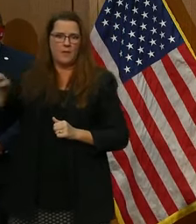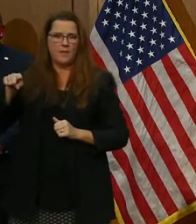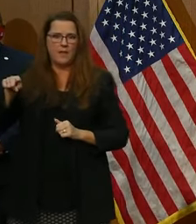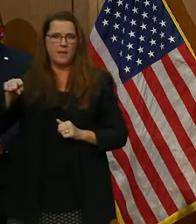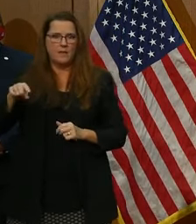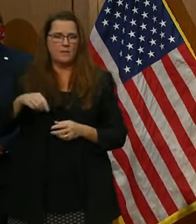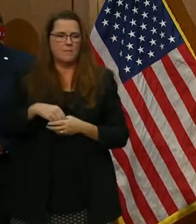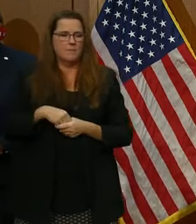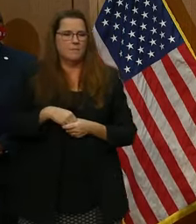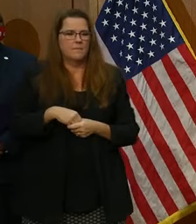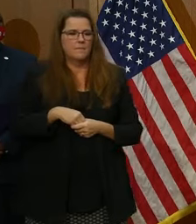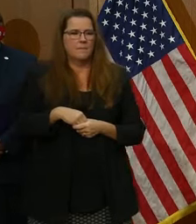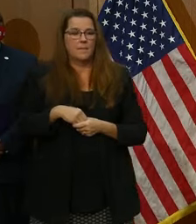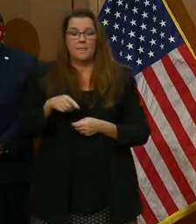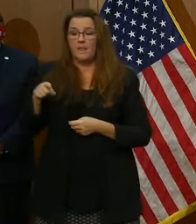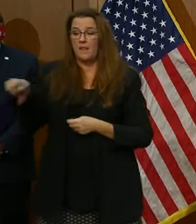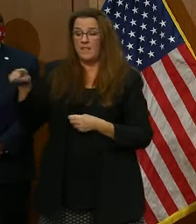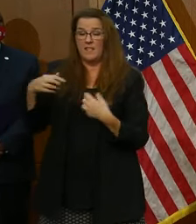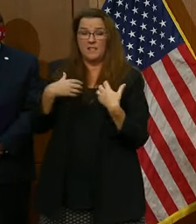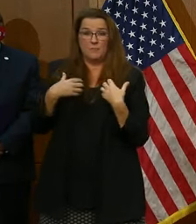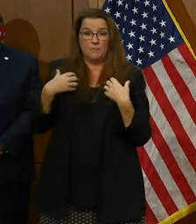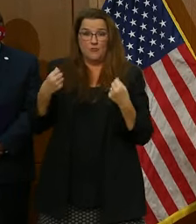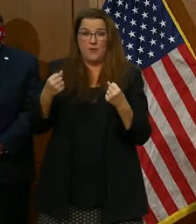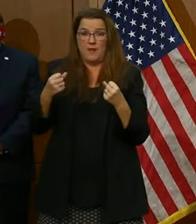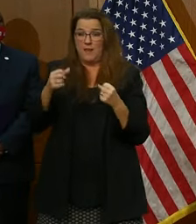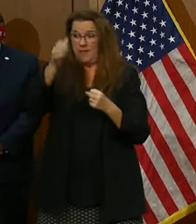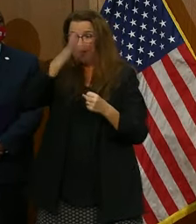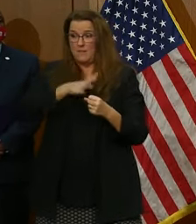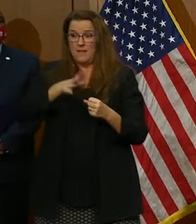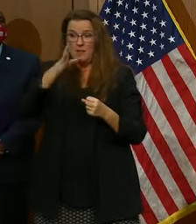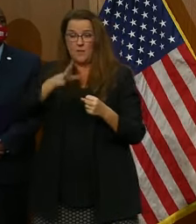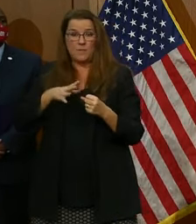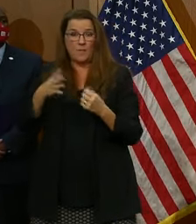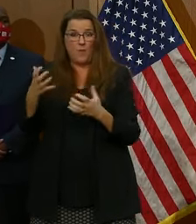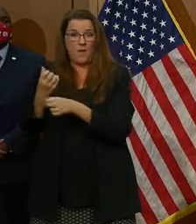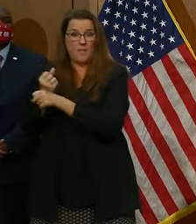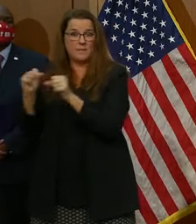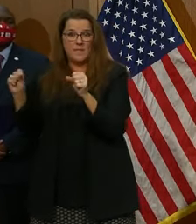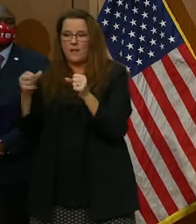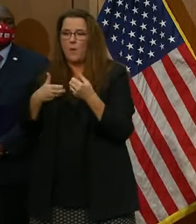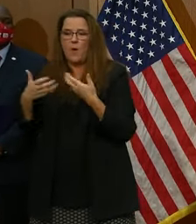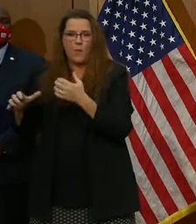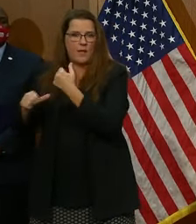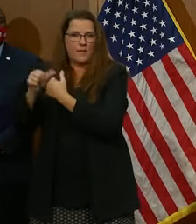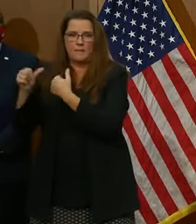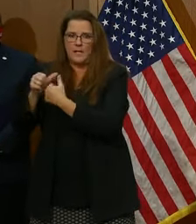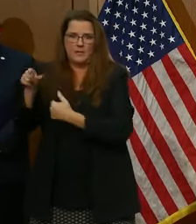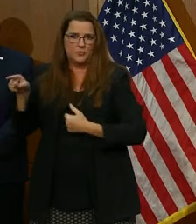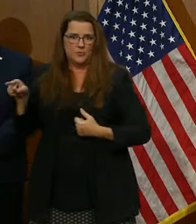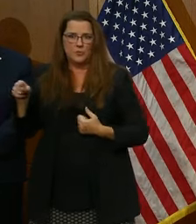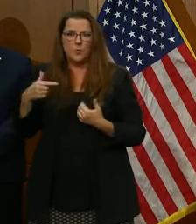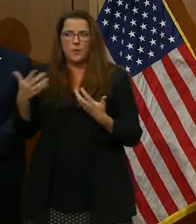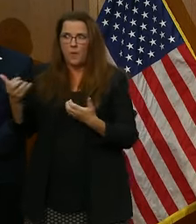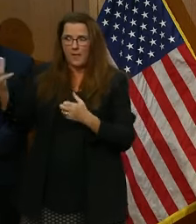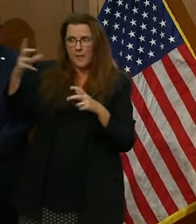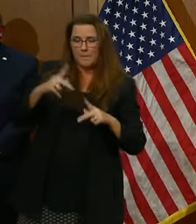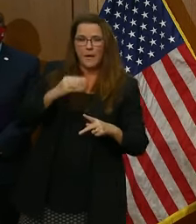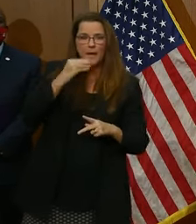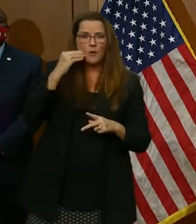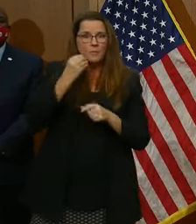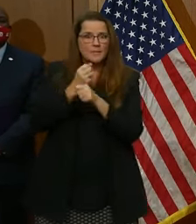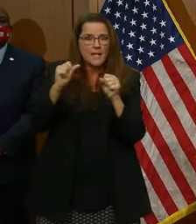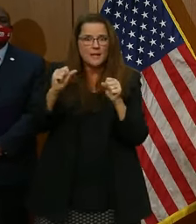these brave men and women to be in danger. We want them back home safe, and we need them back to help with